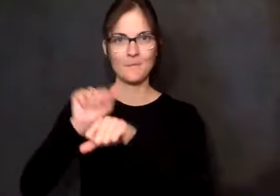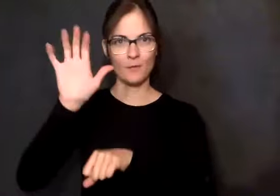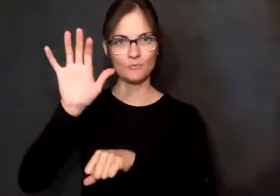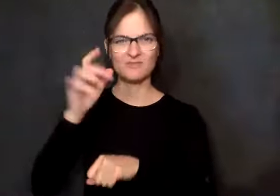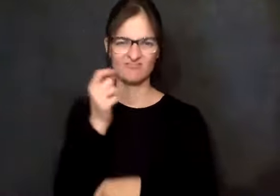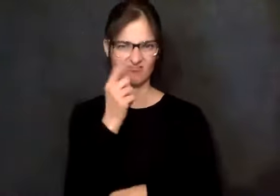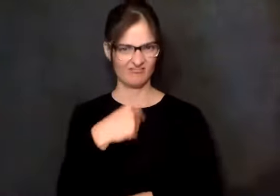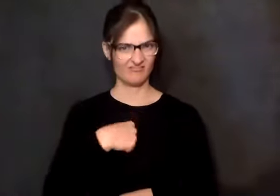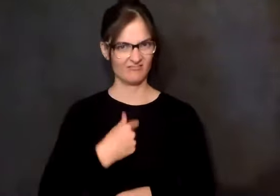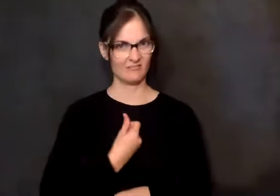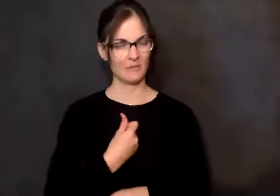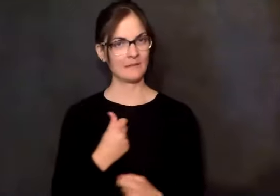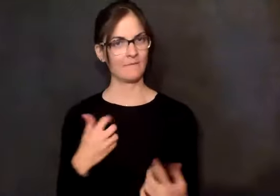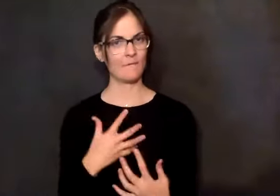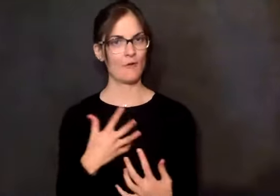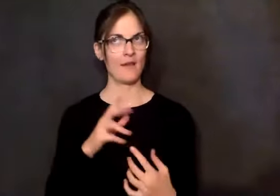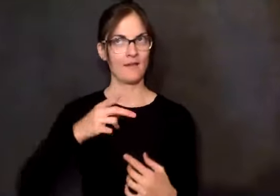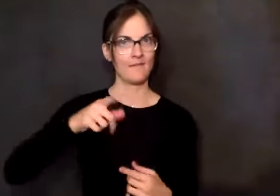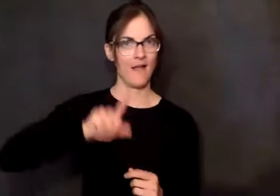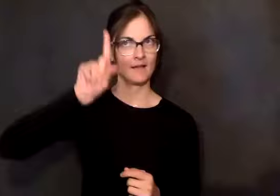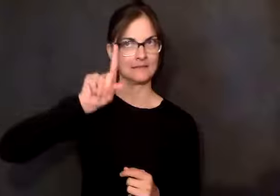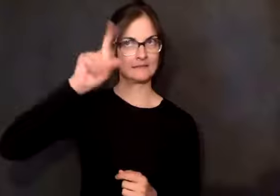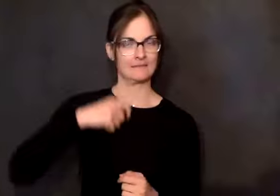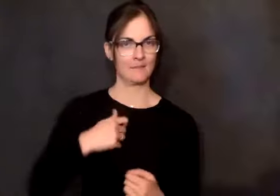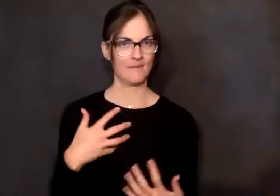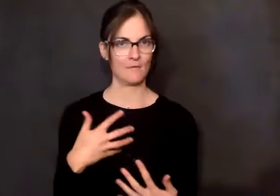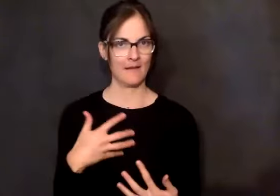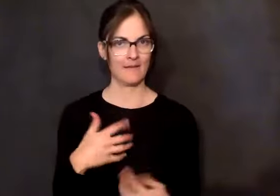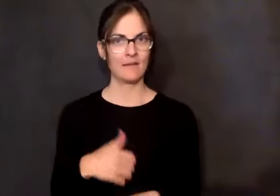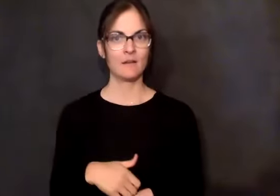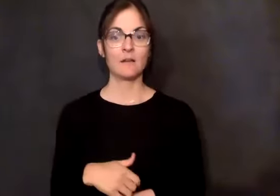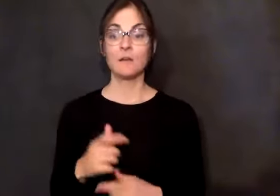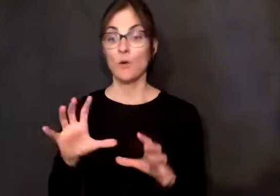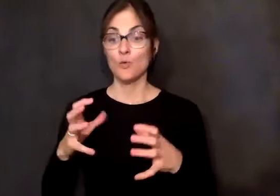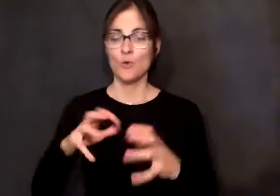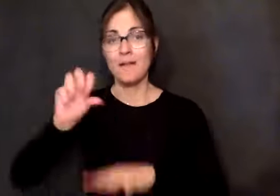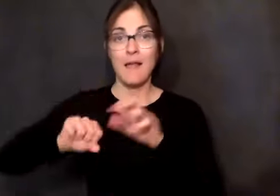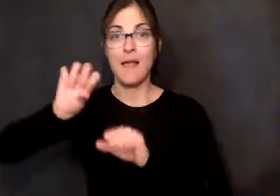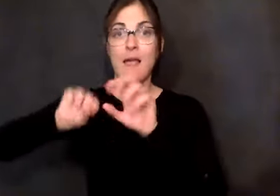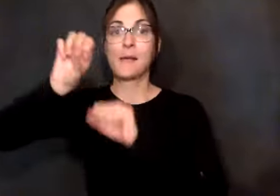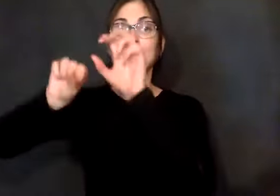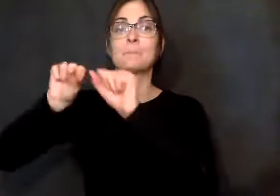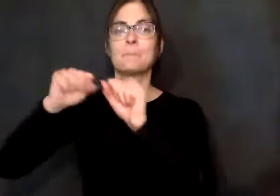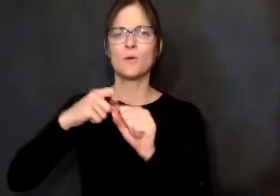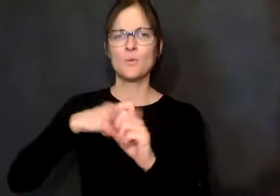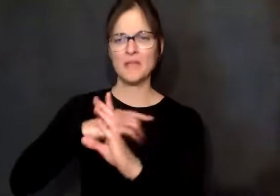mountain. And I'm afraid of heights. And so we got halfway up and it stopped. The other guys are looking around. I'm like terrified.